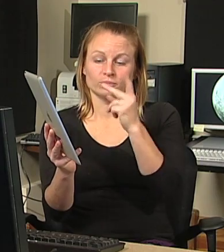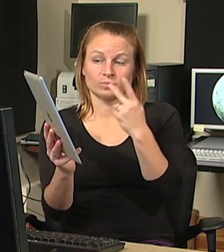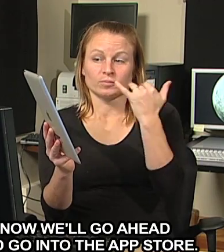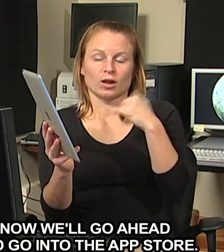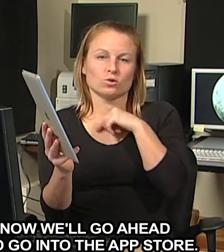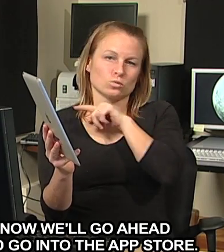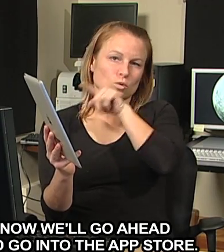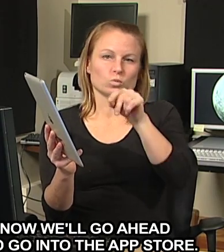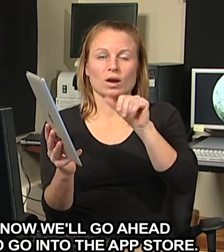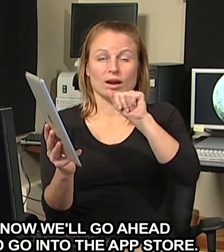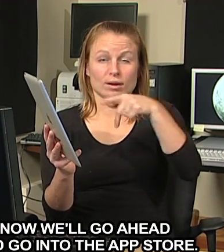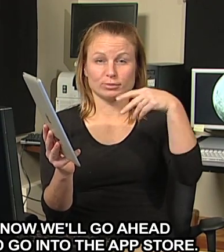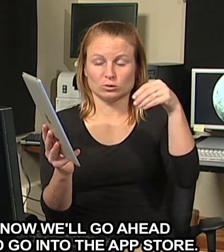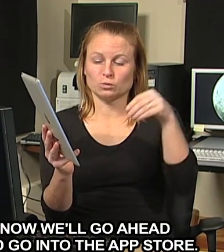Now we'll go ahead and go into the App Store.